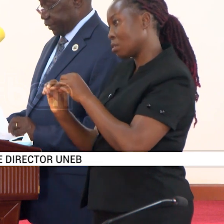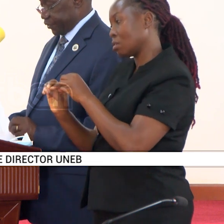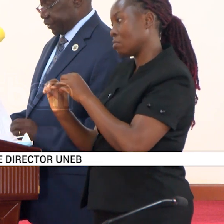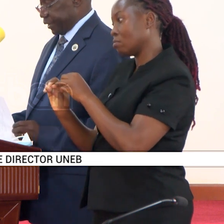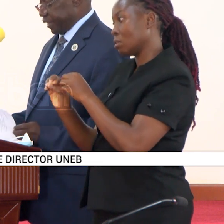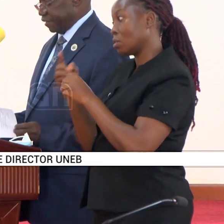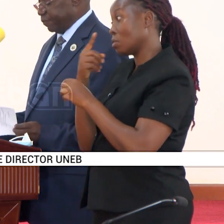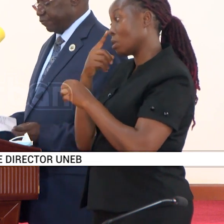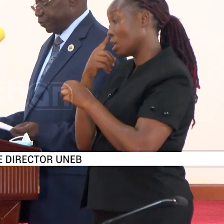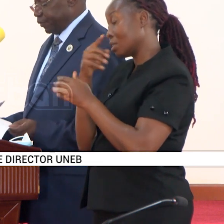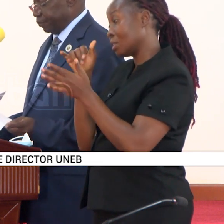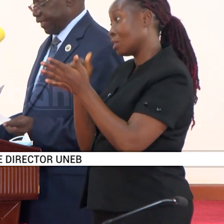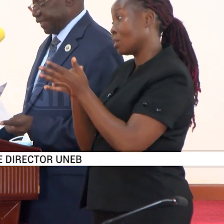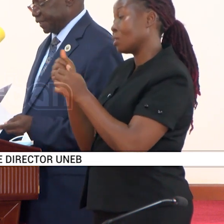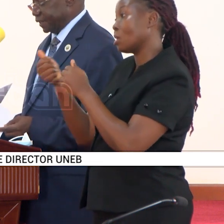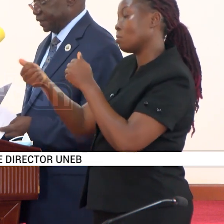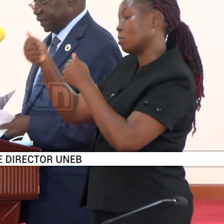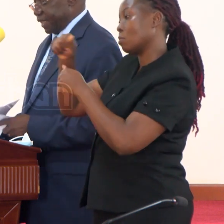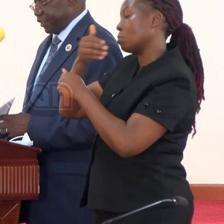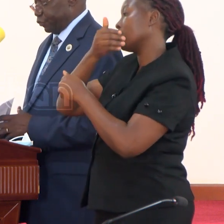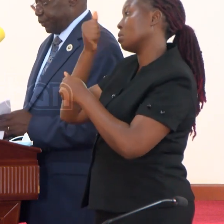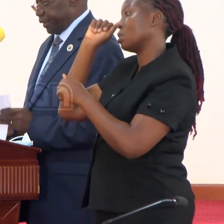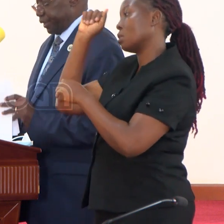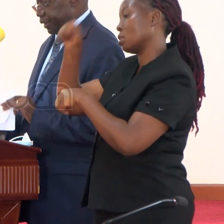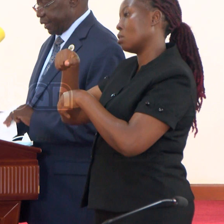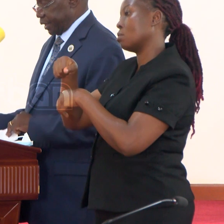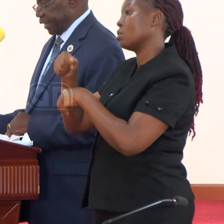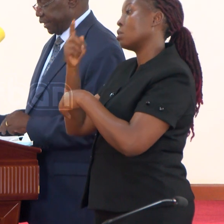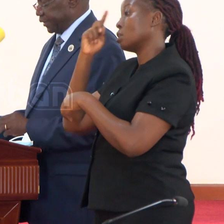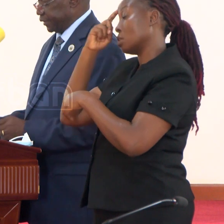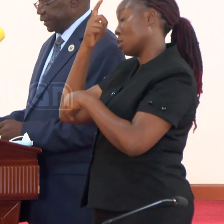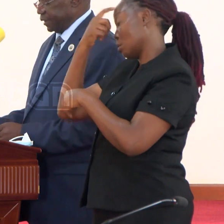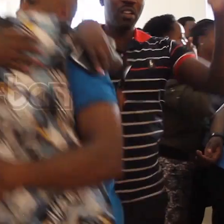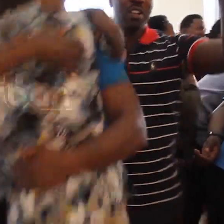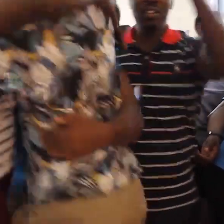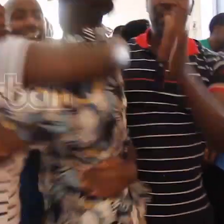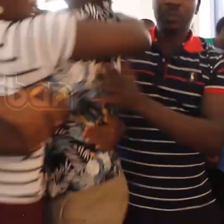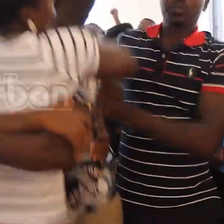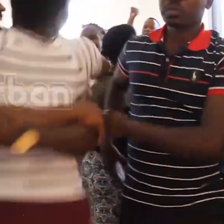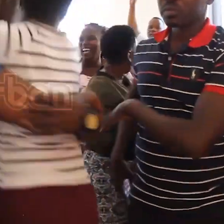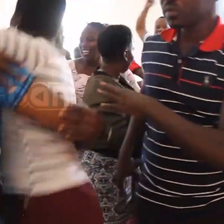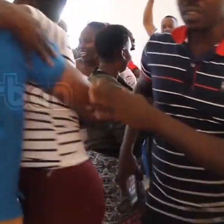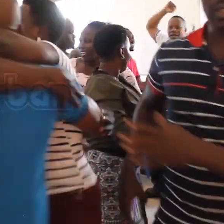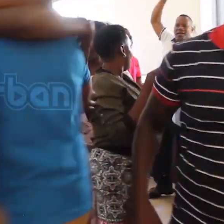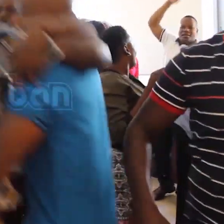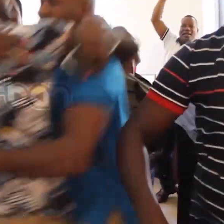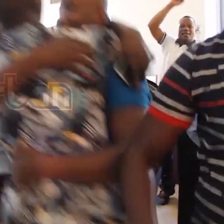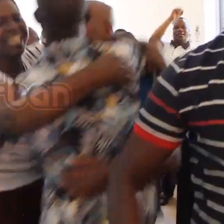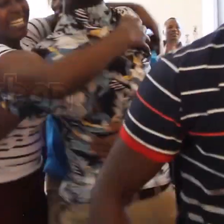you can say they have performed better than the UPE candidates. In terms of numbers,